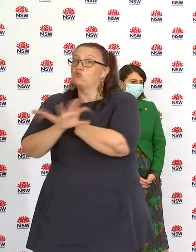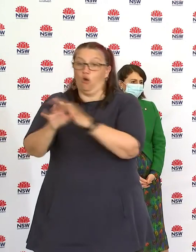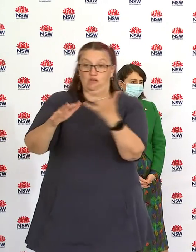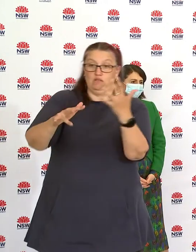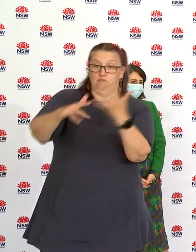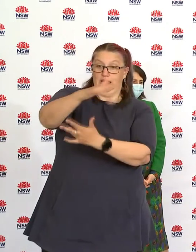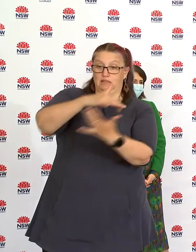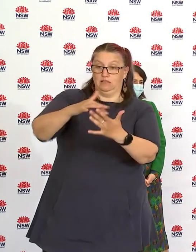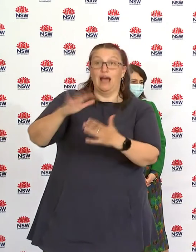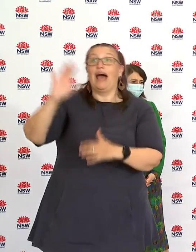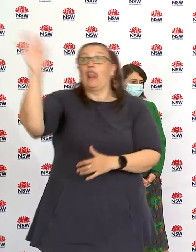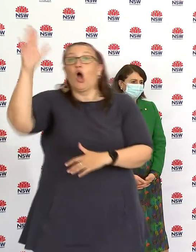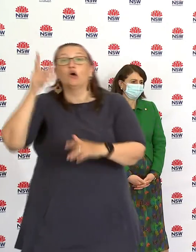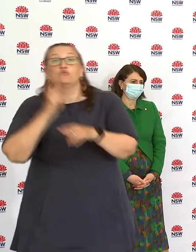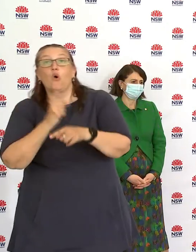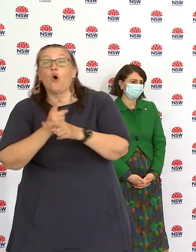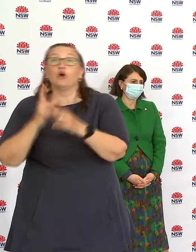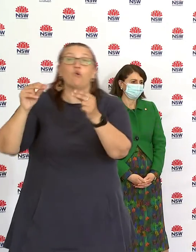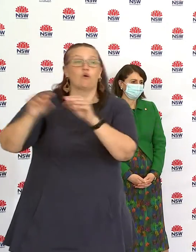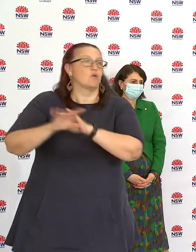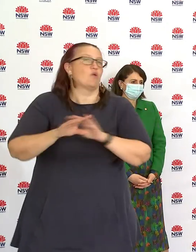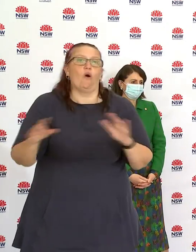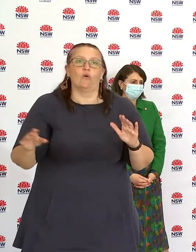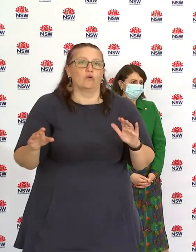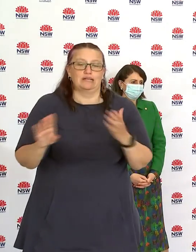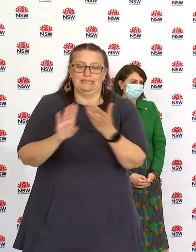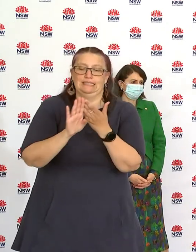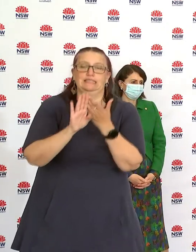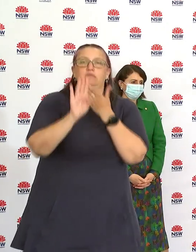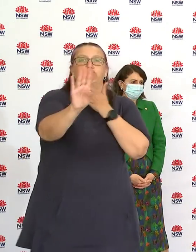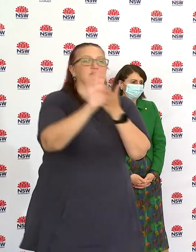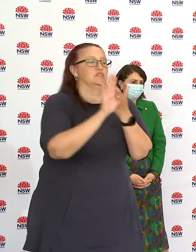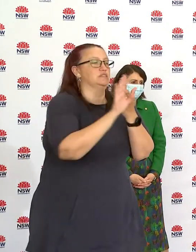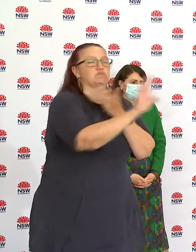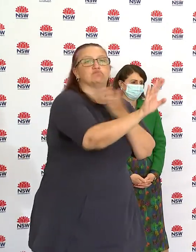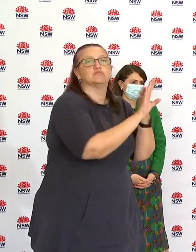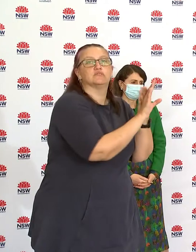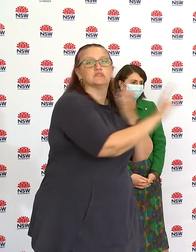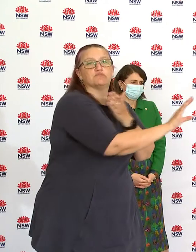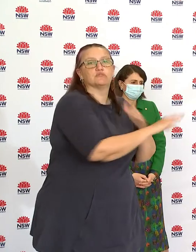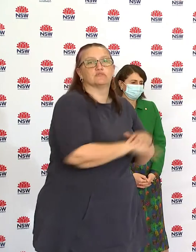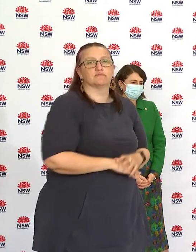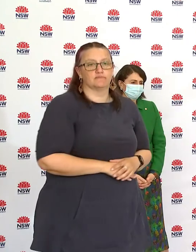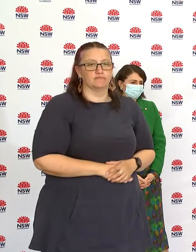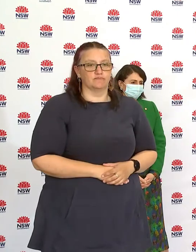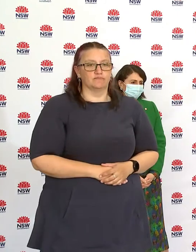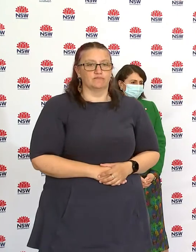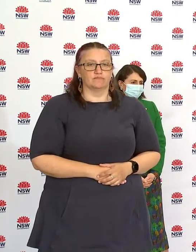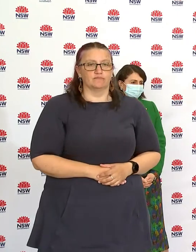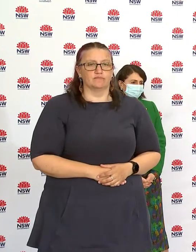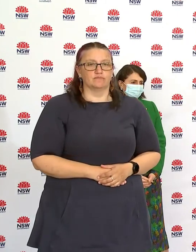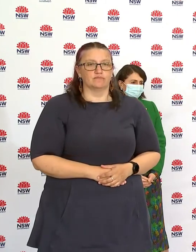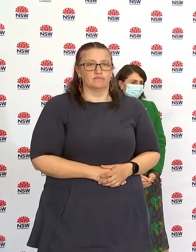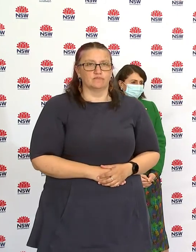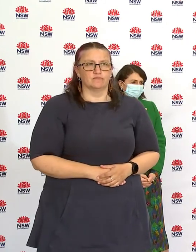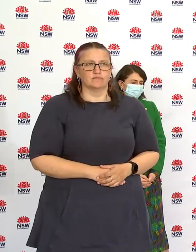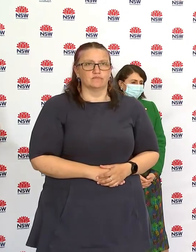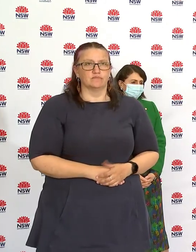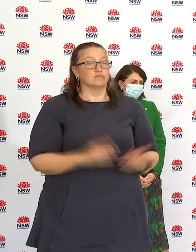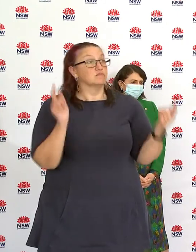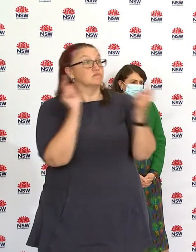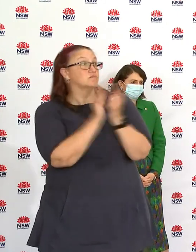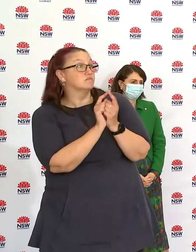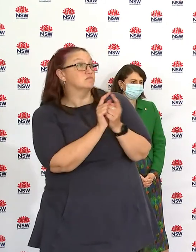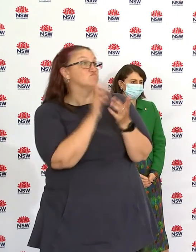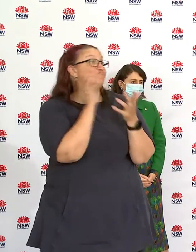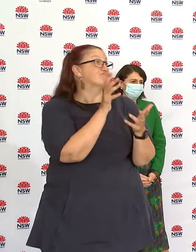mix between trades and and the household and and uh and we want to make that absolutely clear there can be no contact and